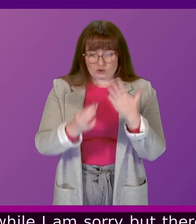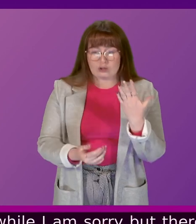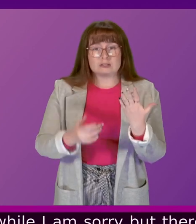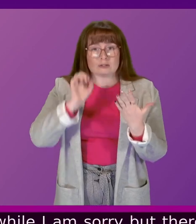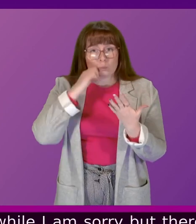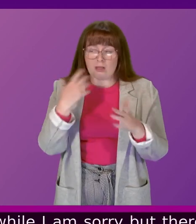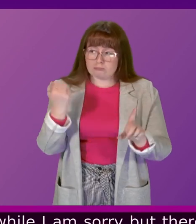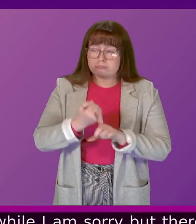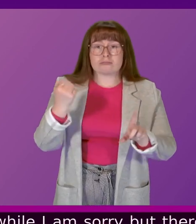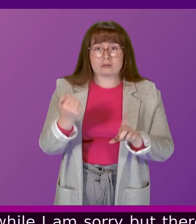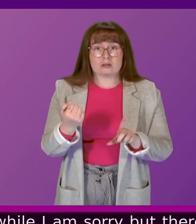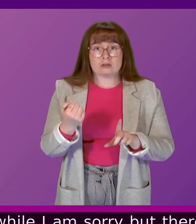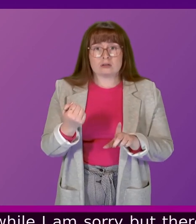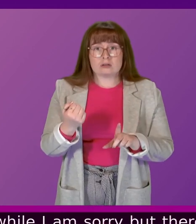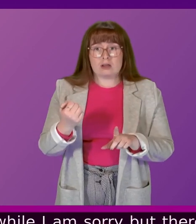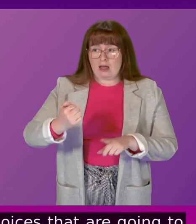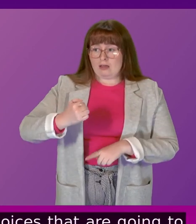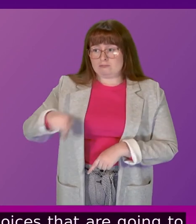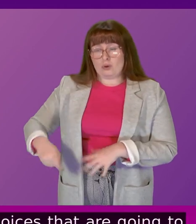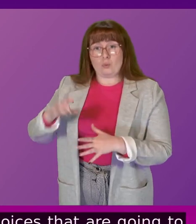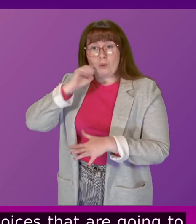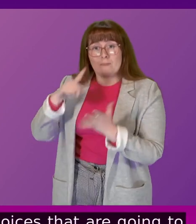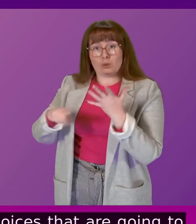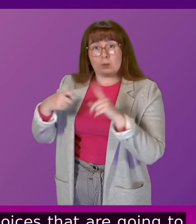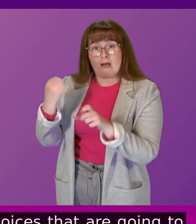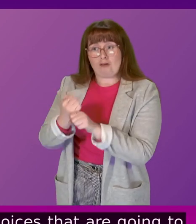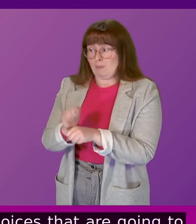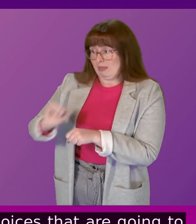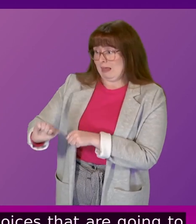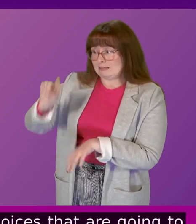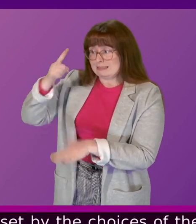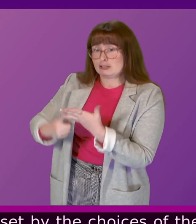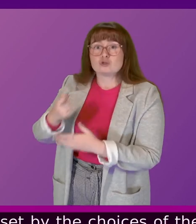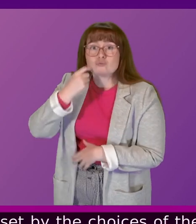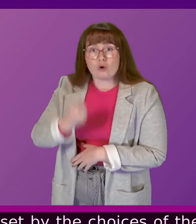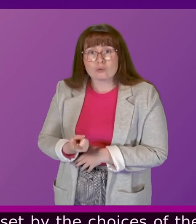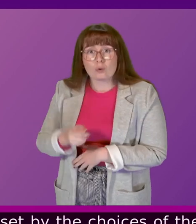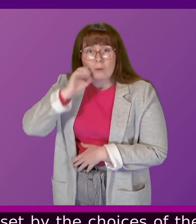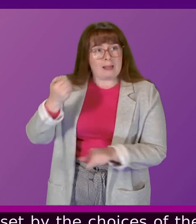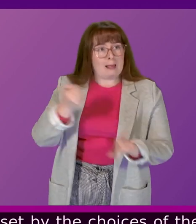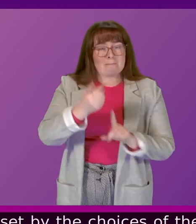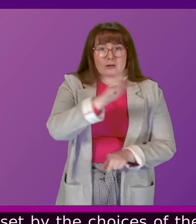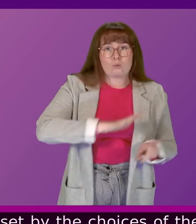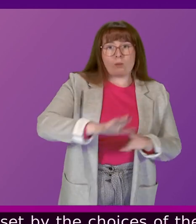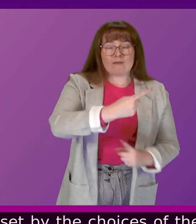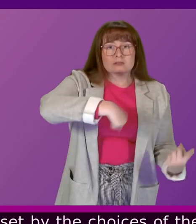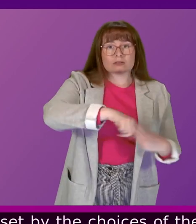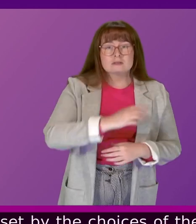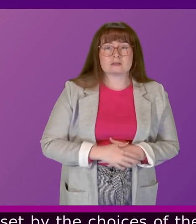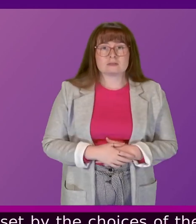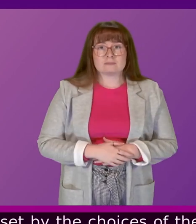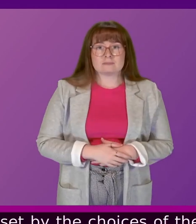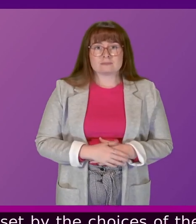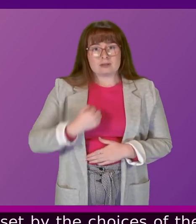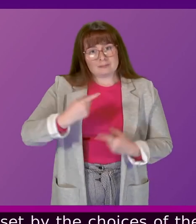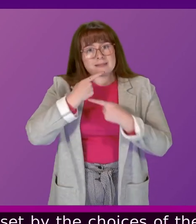us are going to be largely set by the choices of the UK Government tomorrow and what I said in my statement was